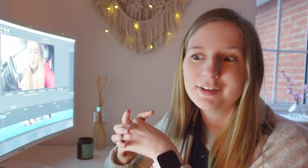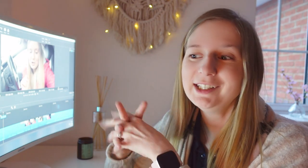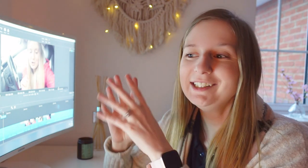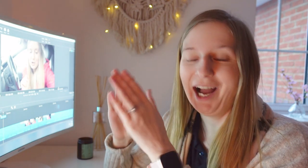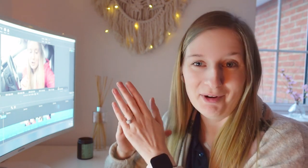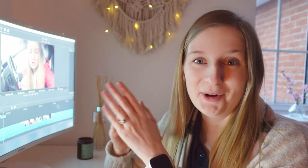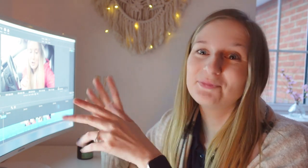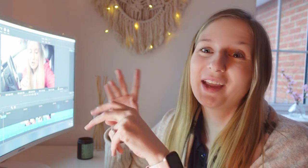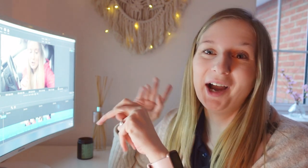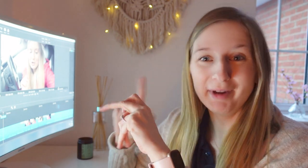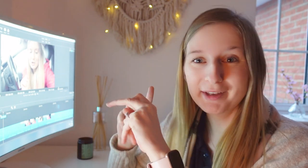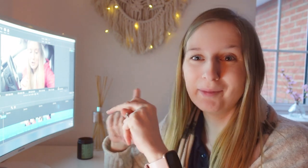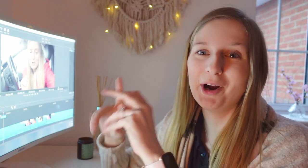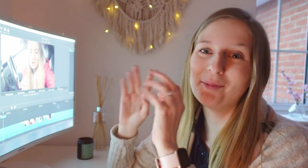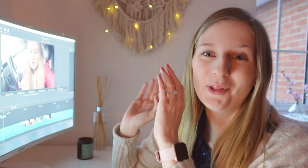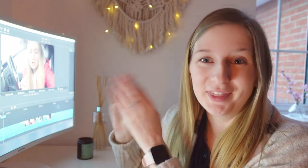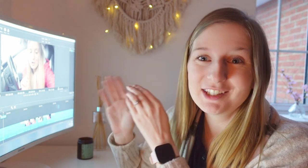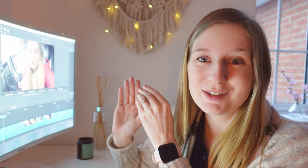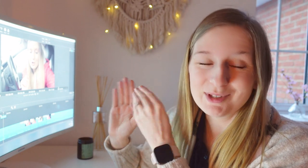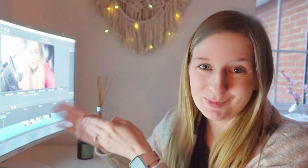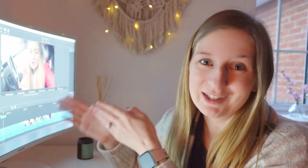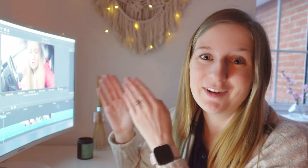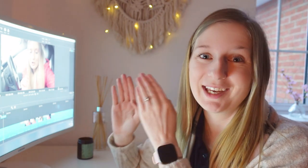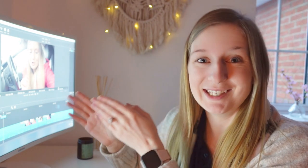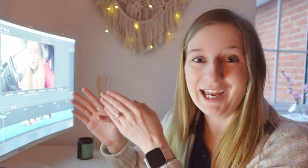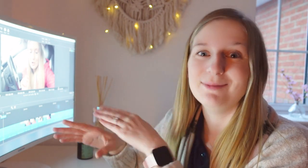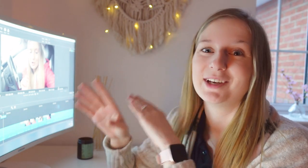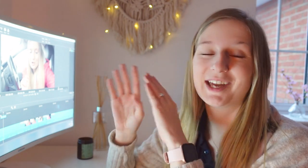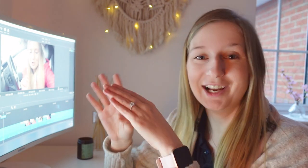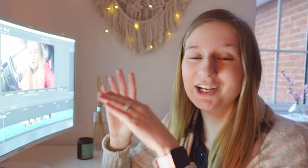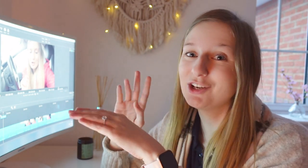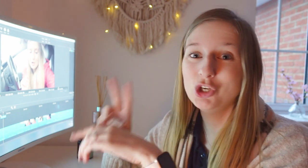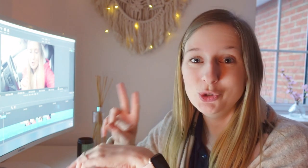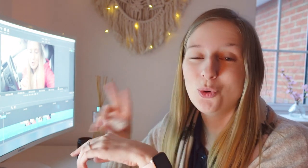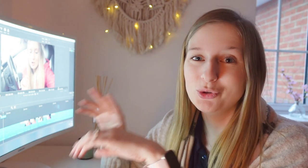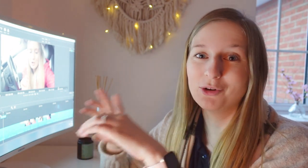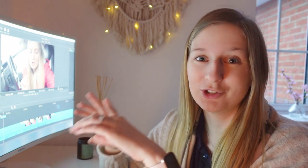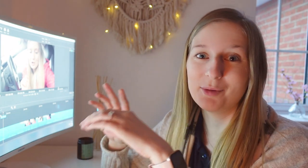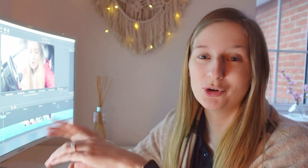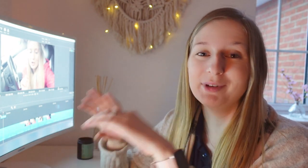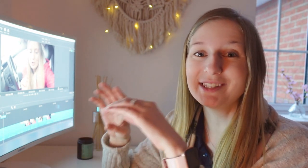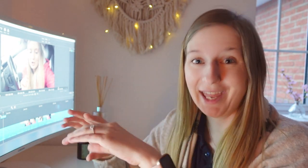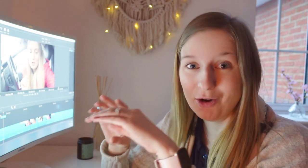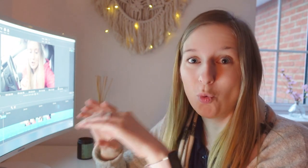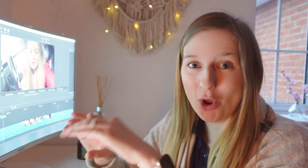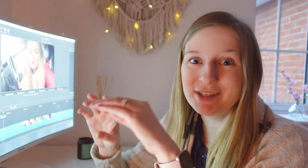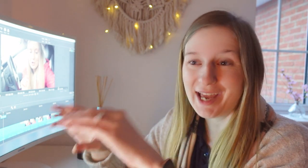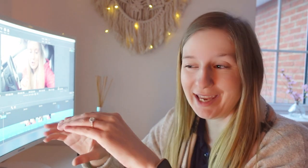However I picked the camera up on this specific day because I actually had two audiology appointments in one day